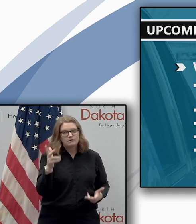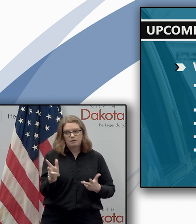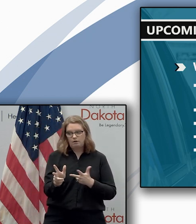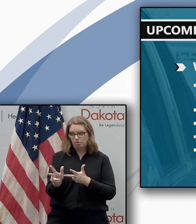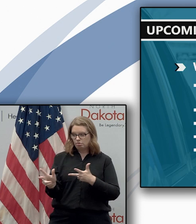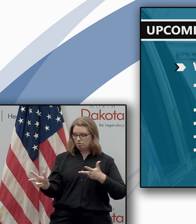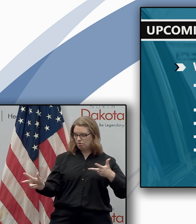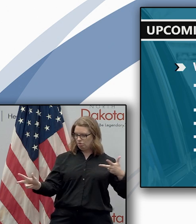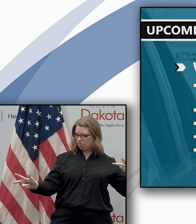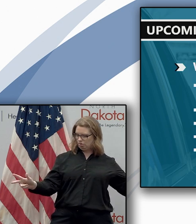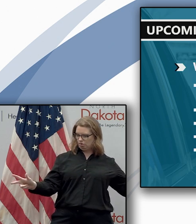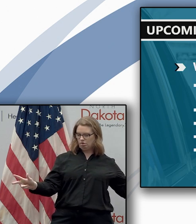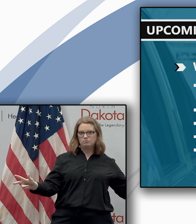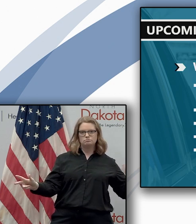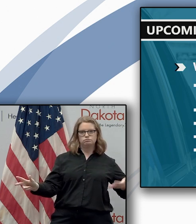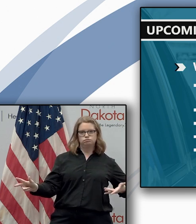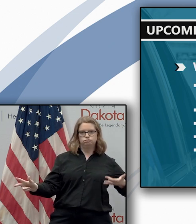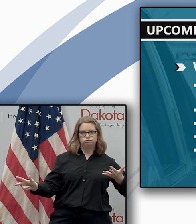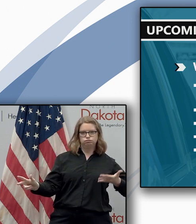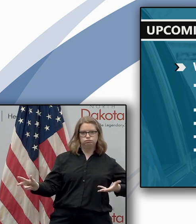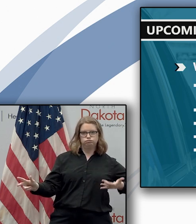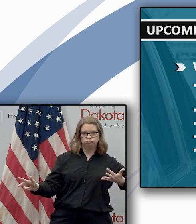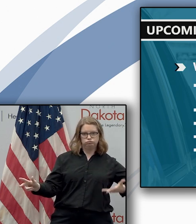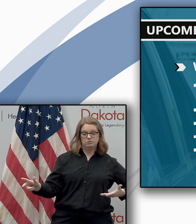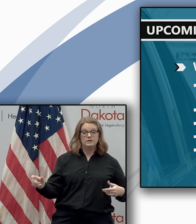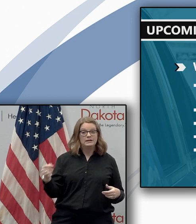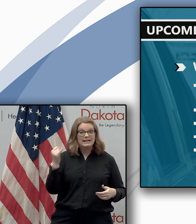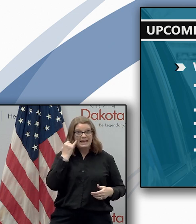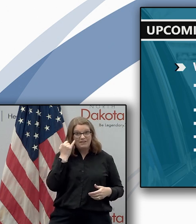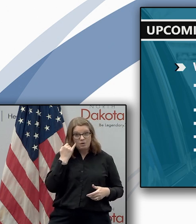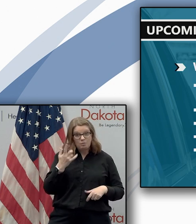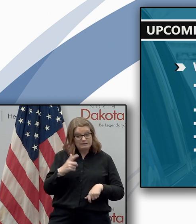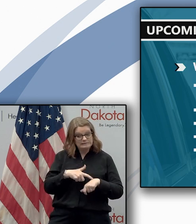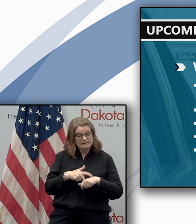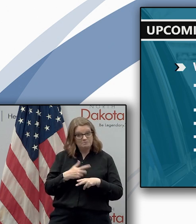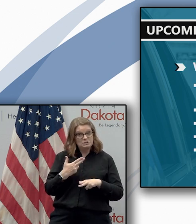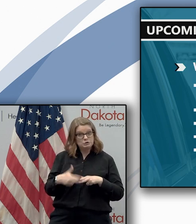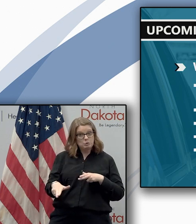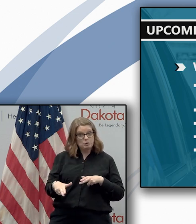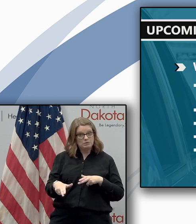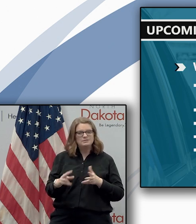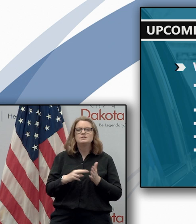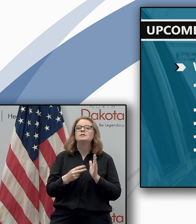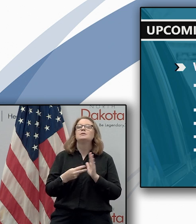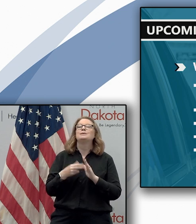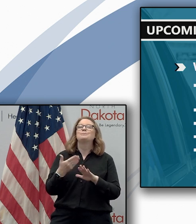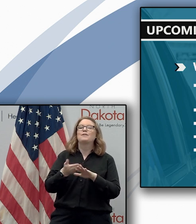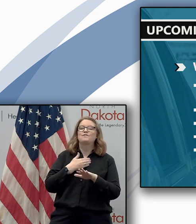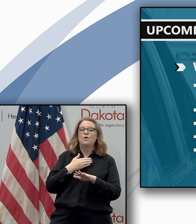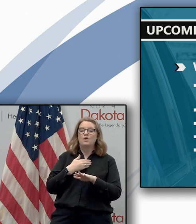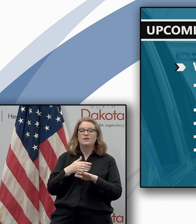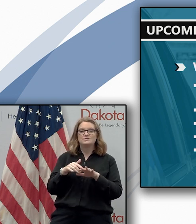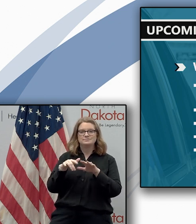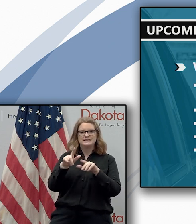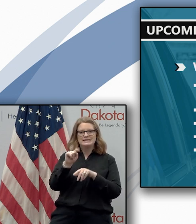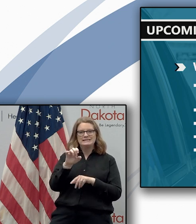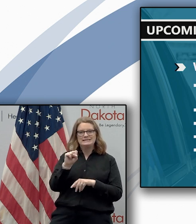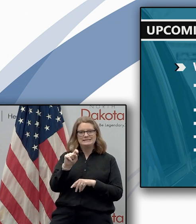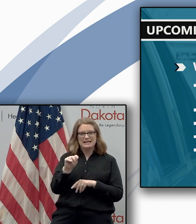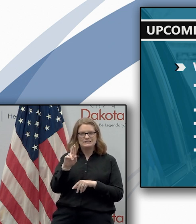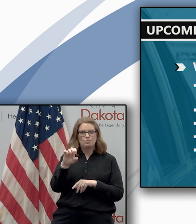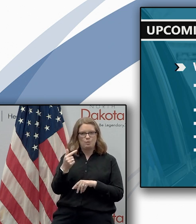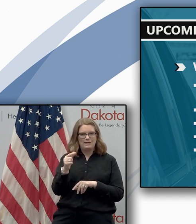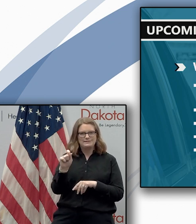longer so if you want to shorten up that wait time fill out the uh the on the screening ahead of time on test reg.nd